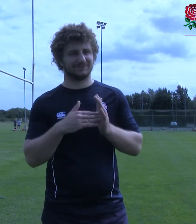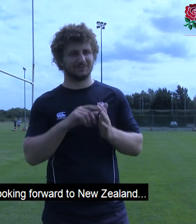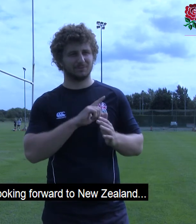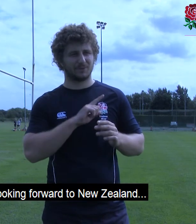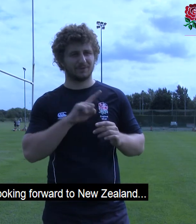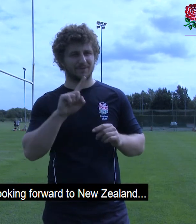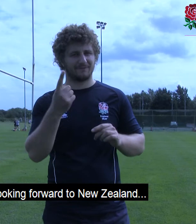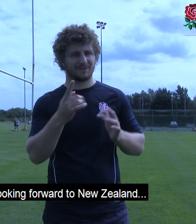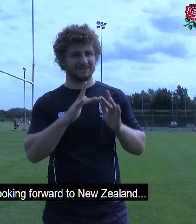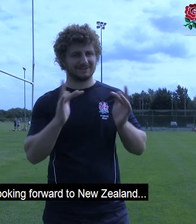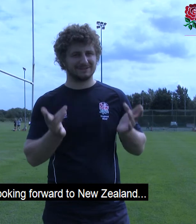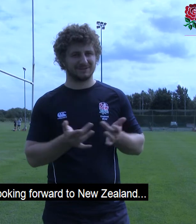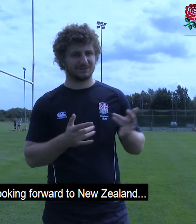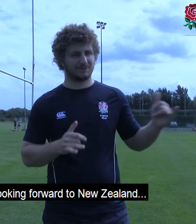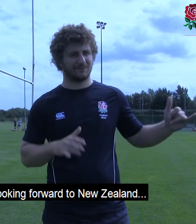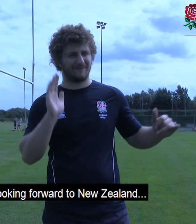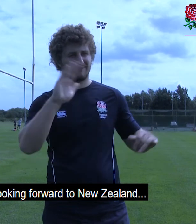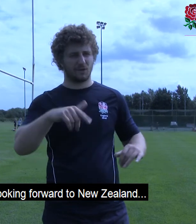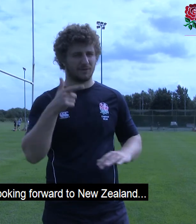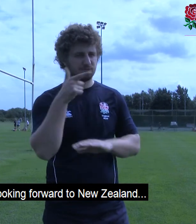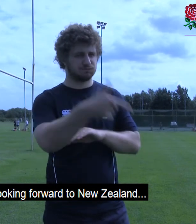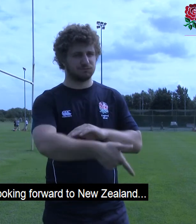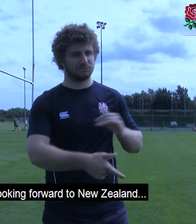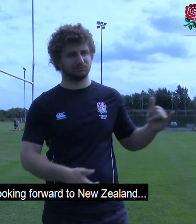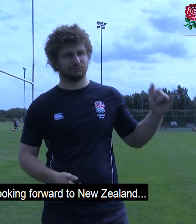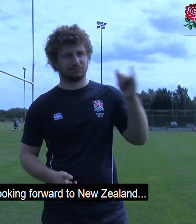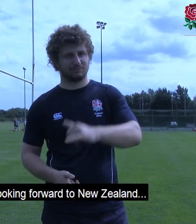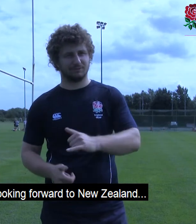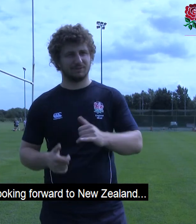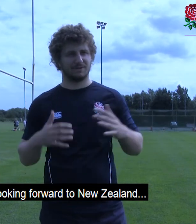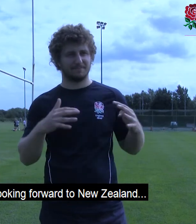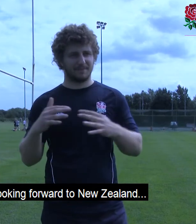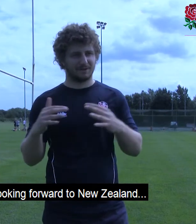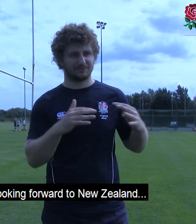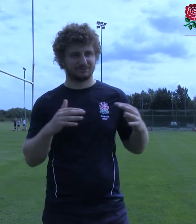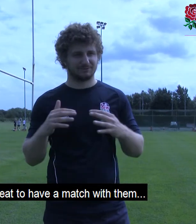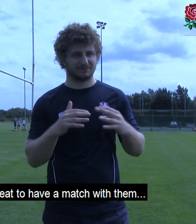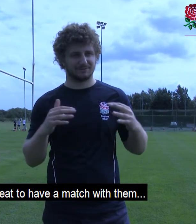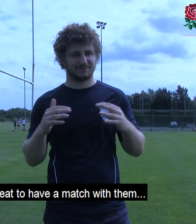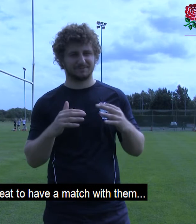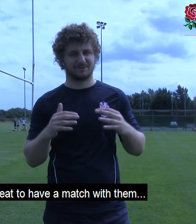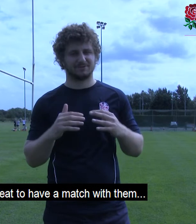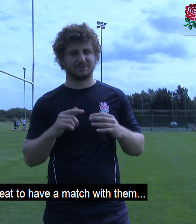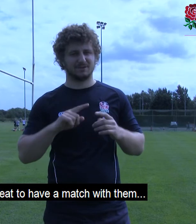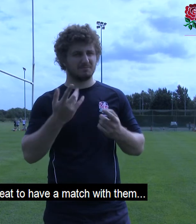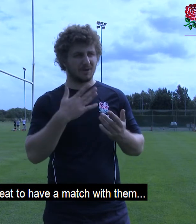I'm really looking forward to New Zealand, it'll be great to have a match with them